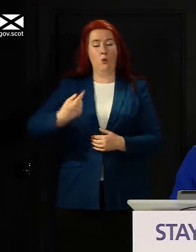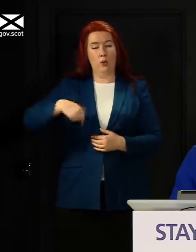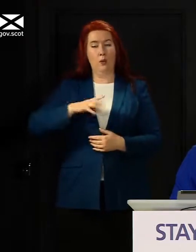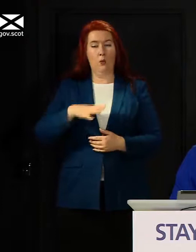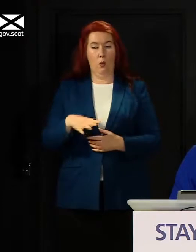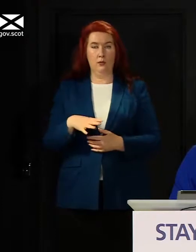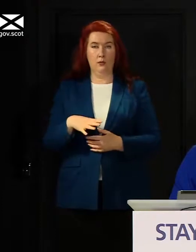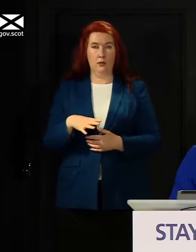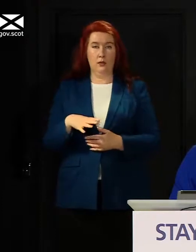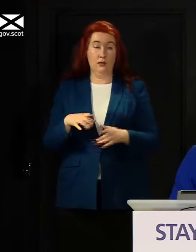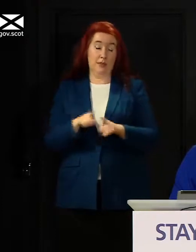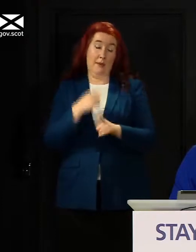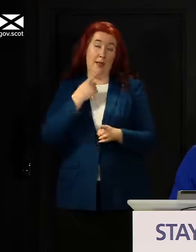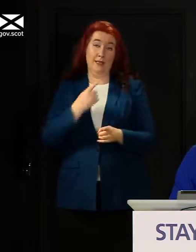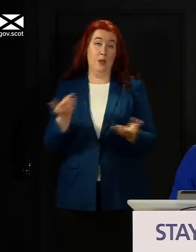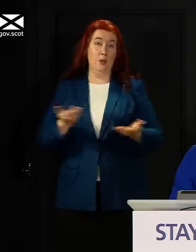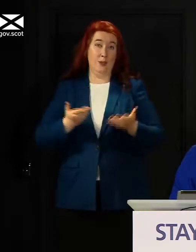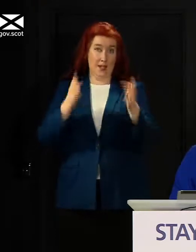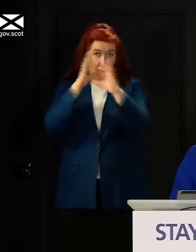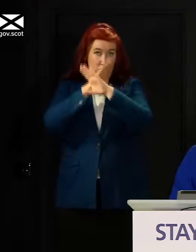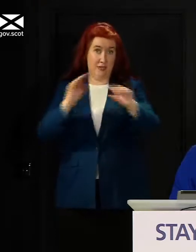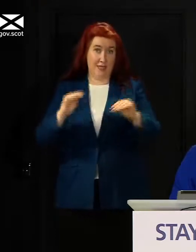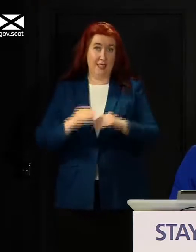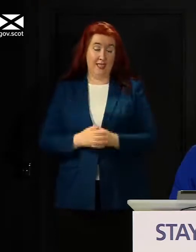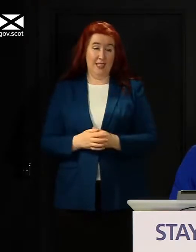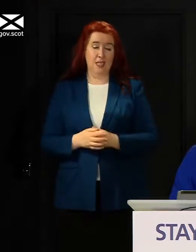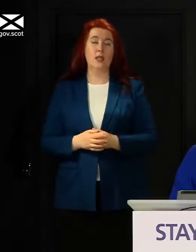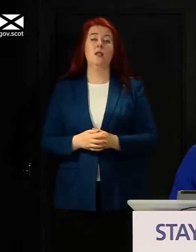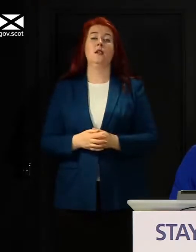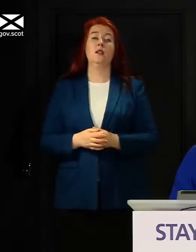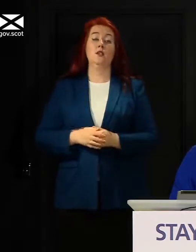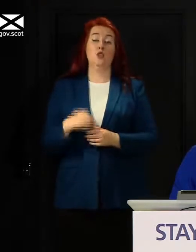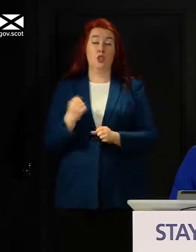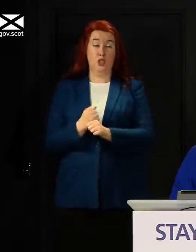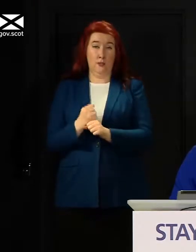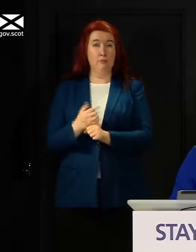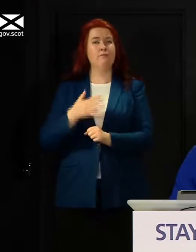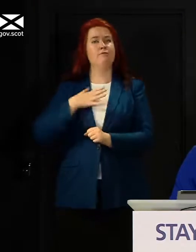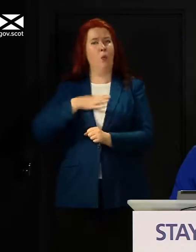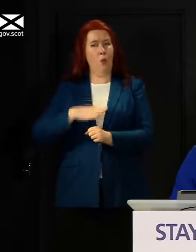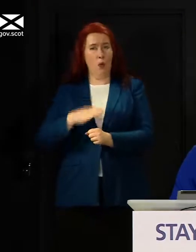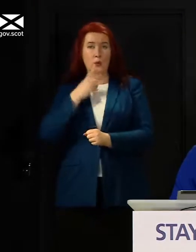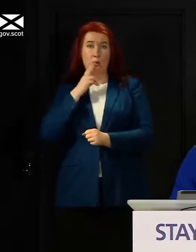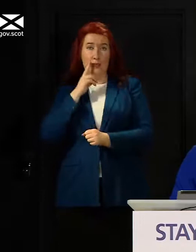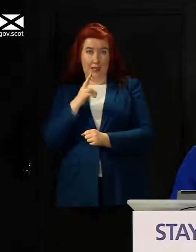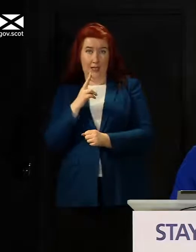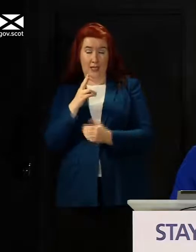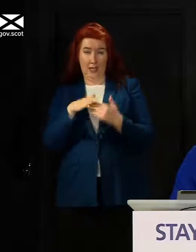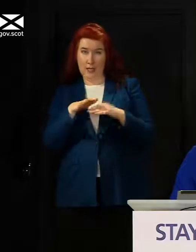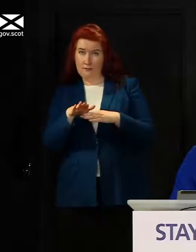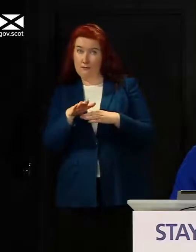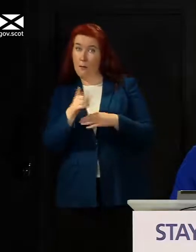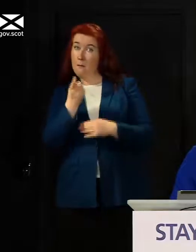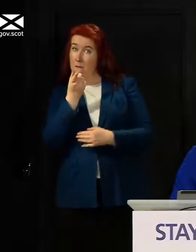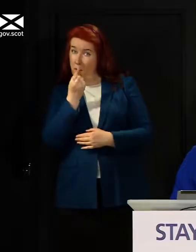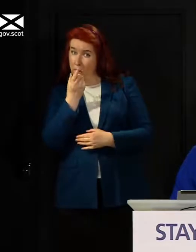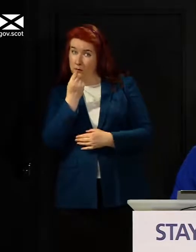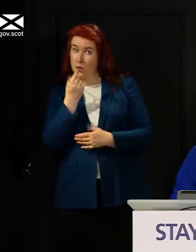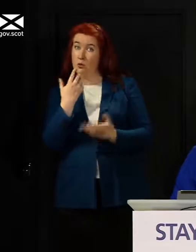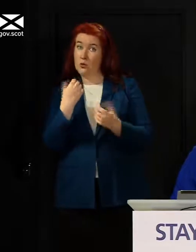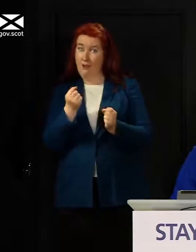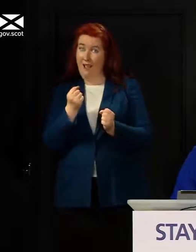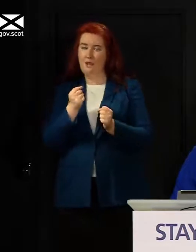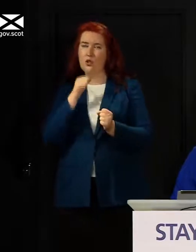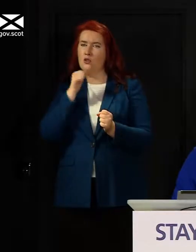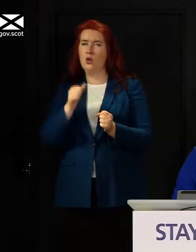at the outset of today's briefing we want to see if it is possible to have an approach that